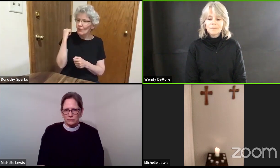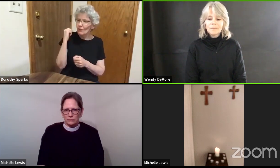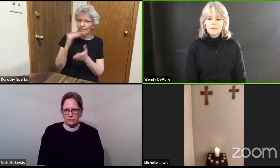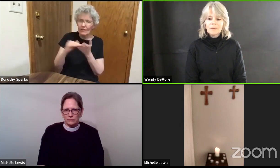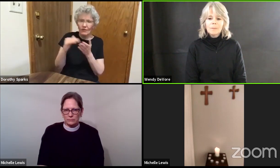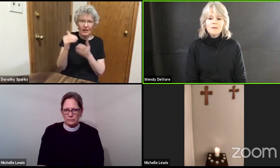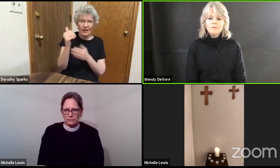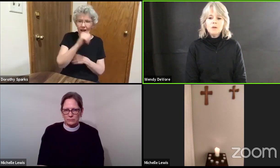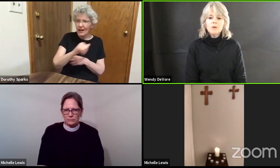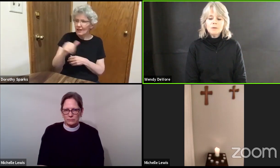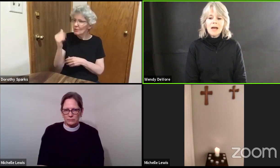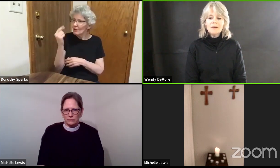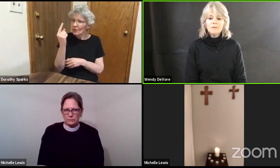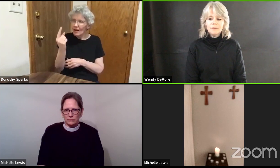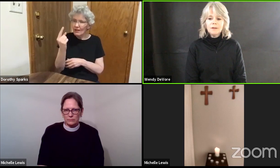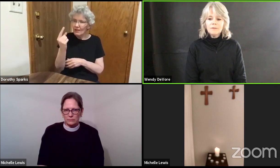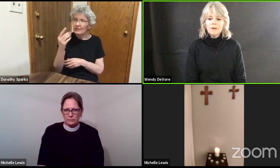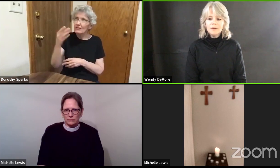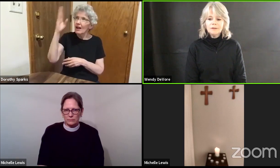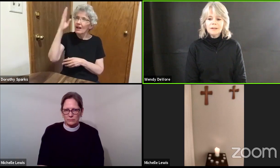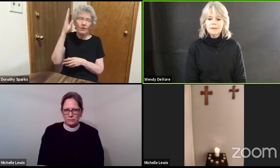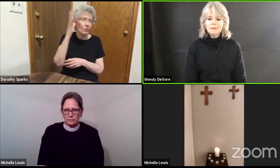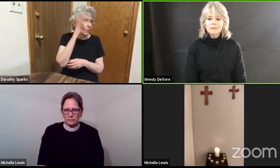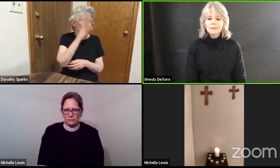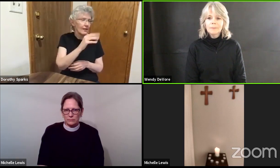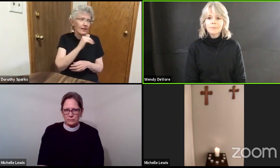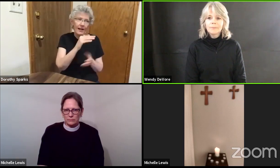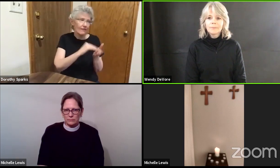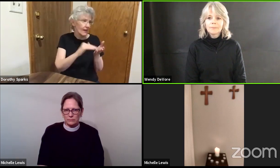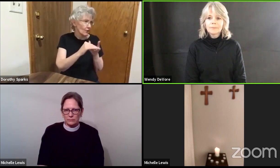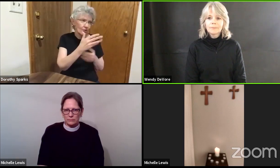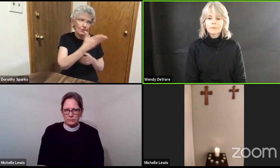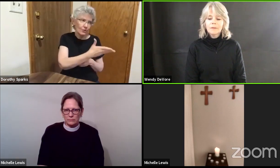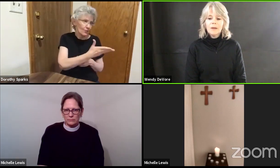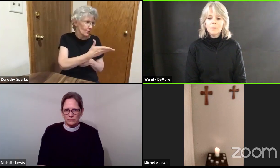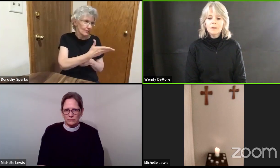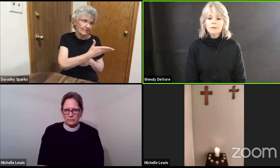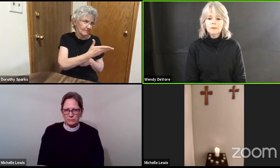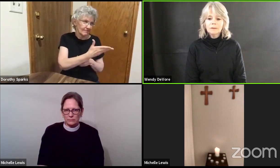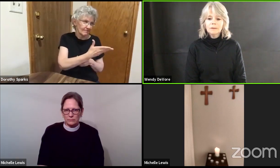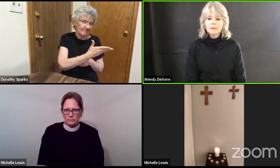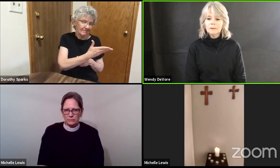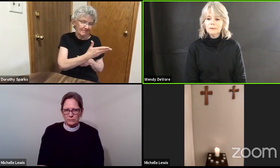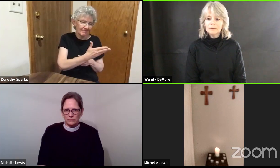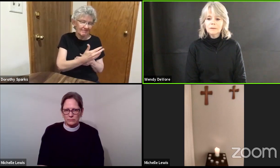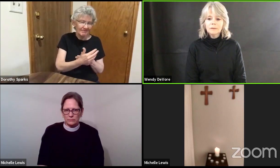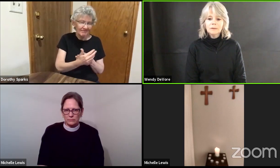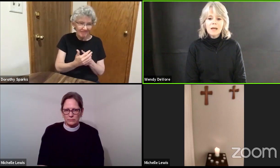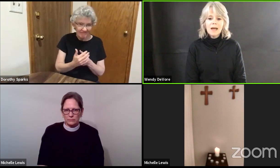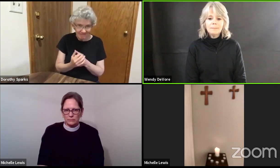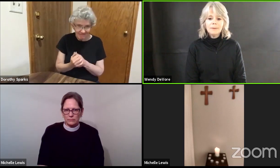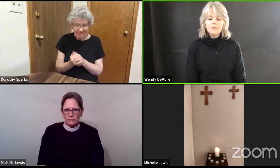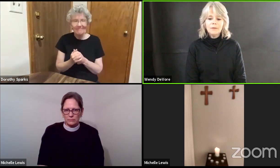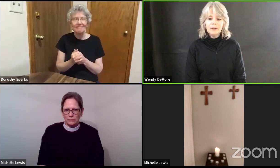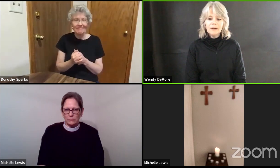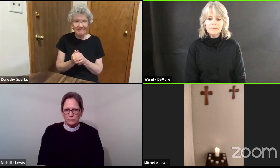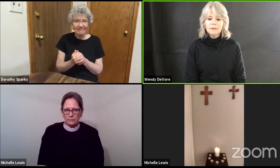but if you do not forgive their sins they will not be forgiven